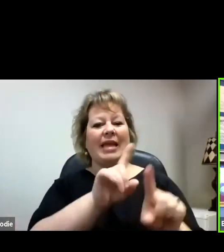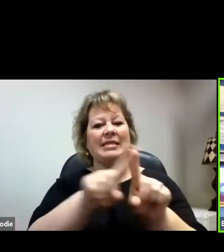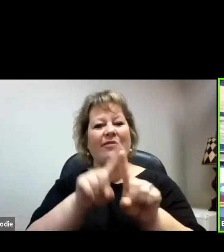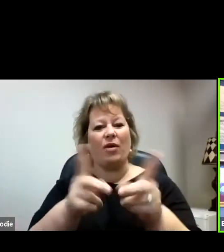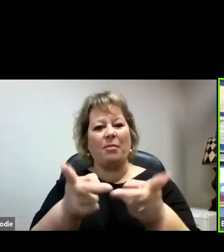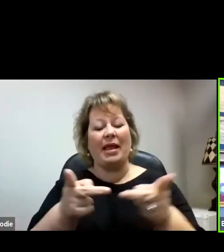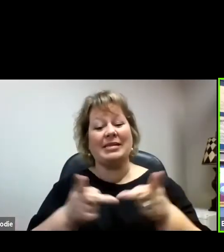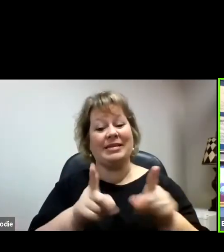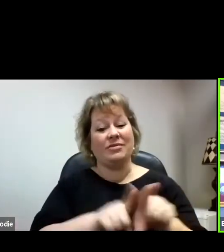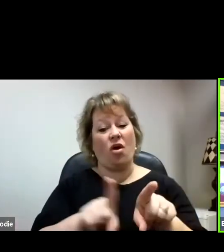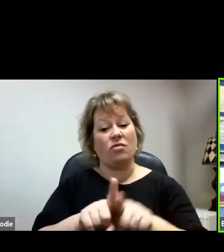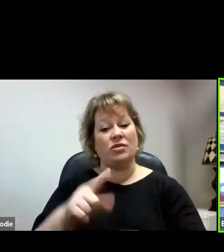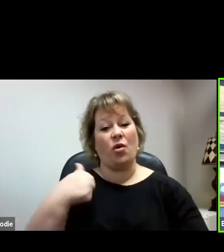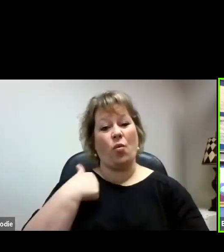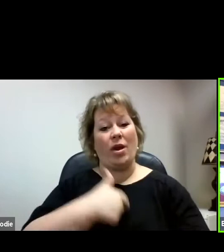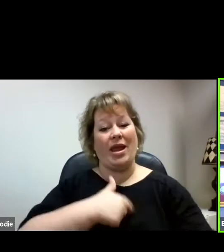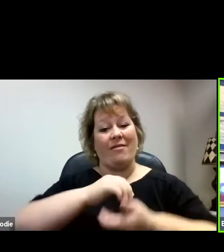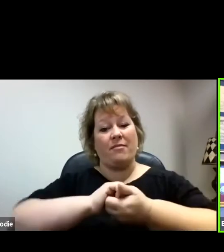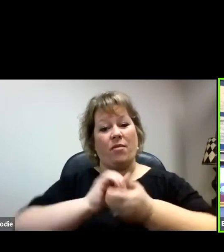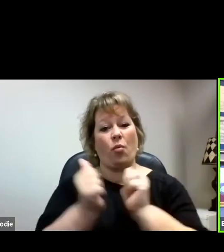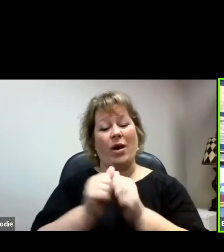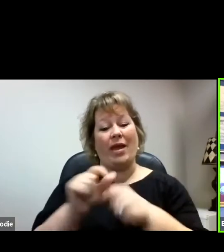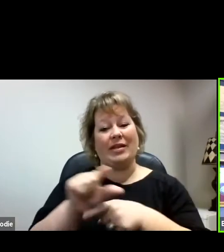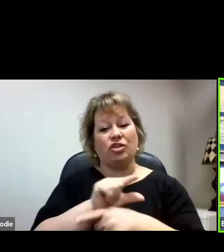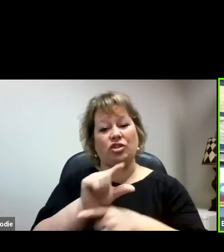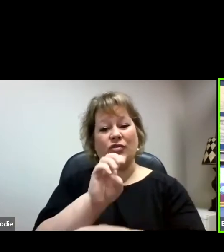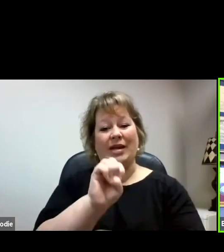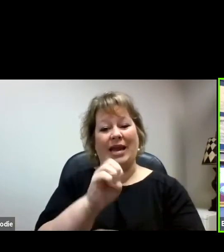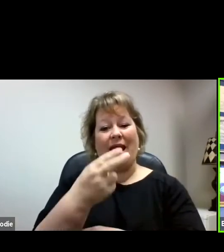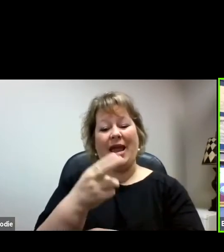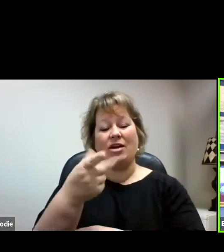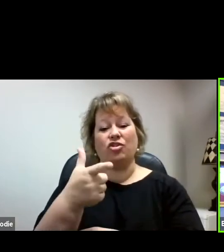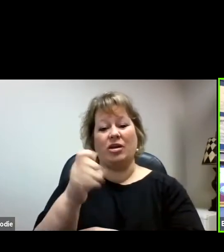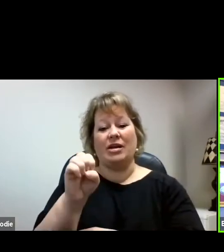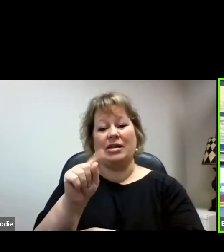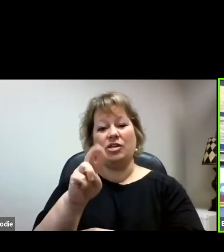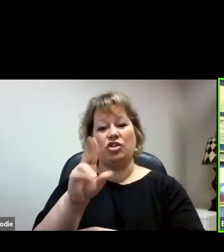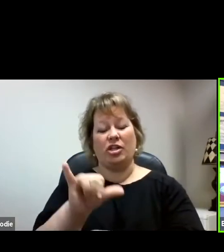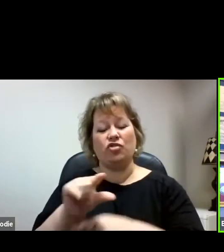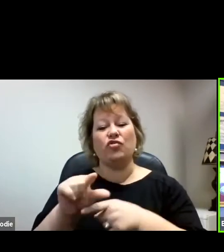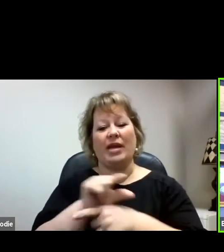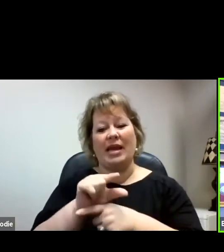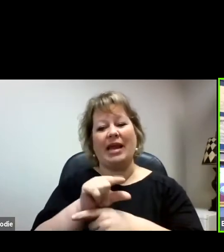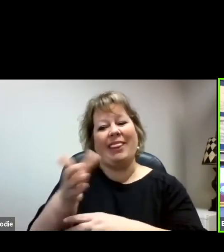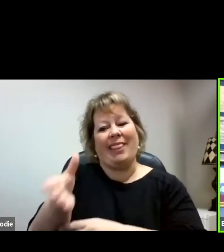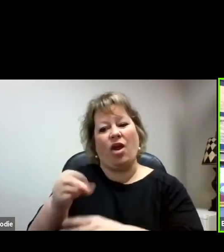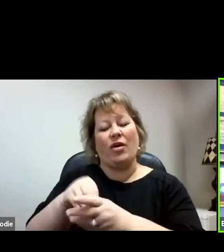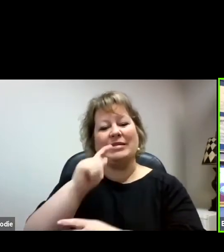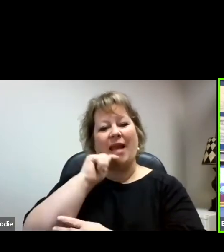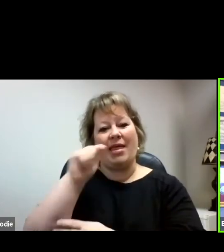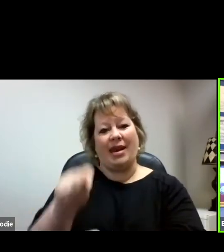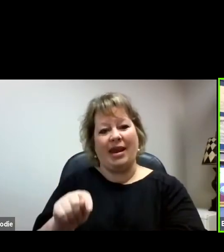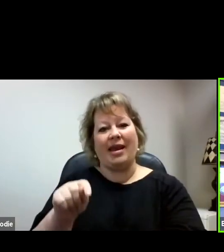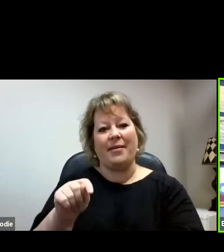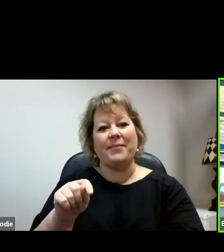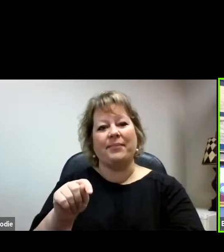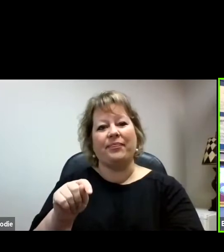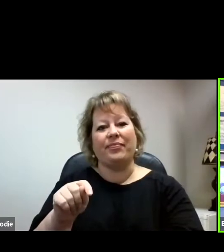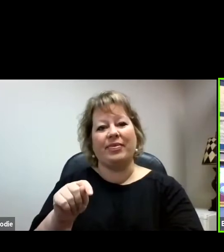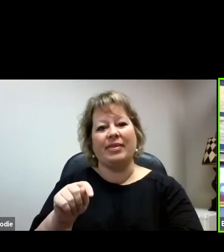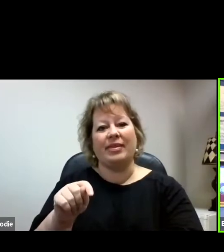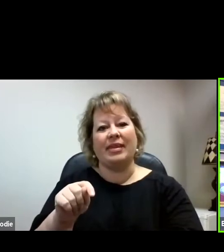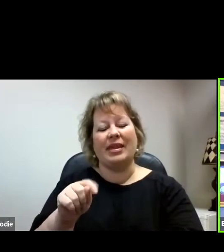also have been partnered with Gentry, E.H. Gentry, there in Talladega, and